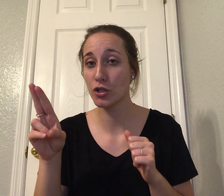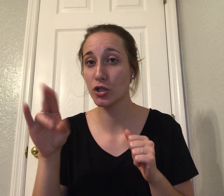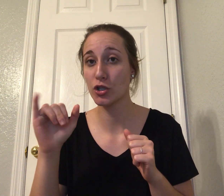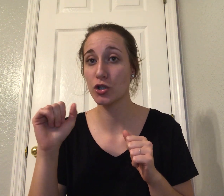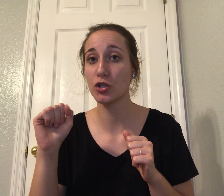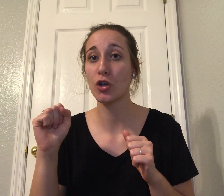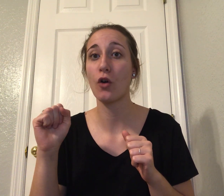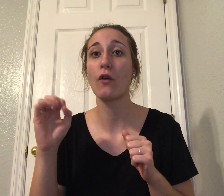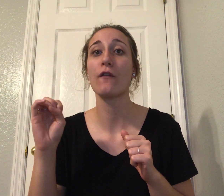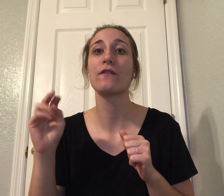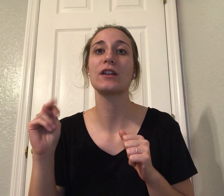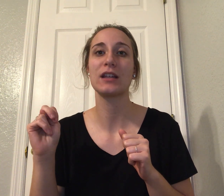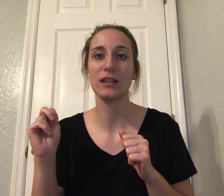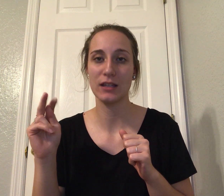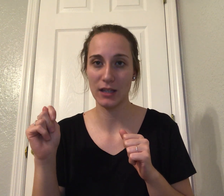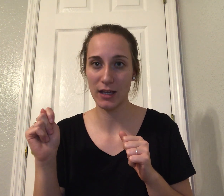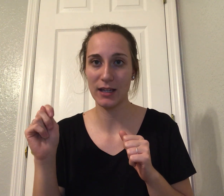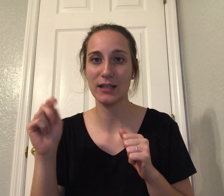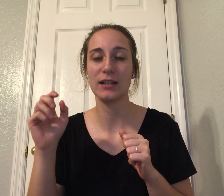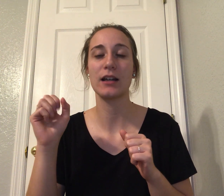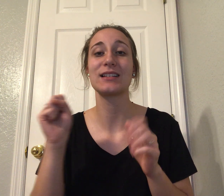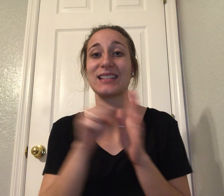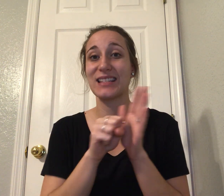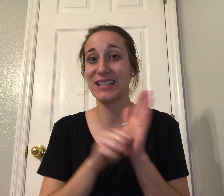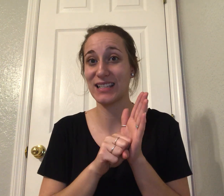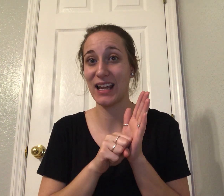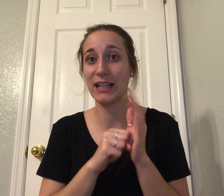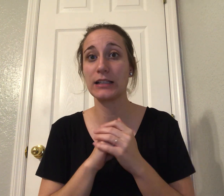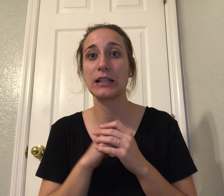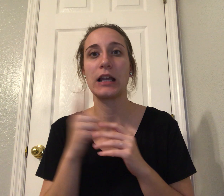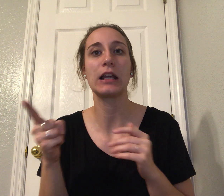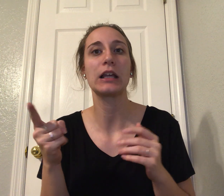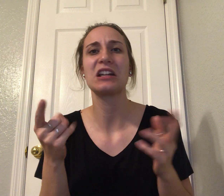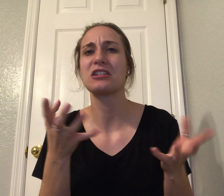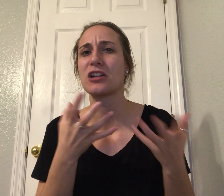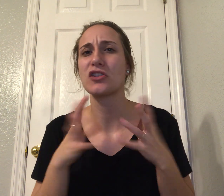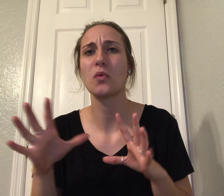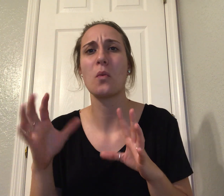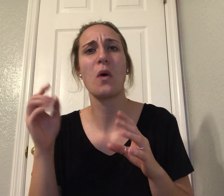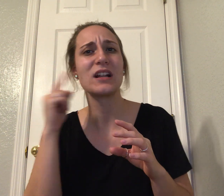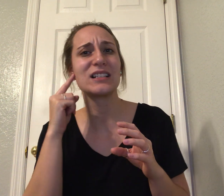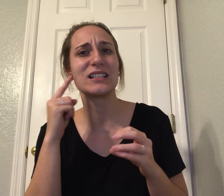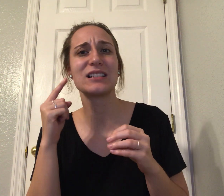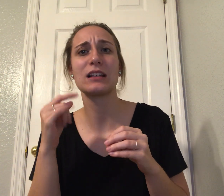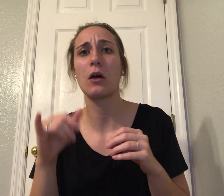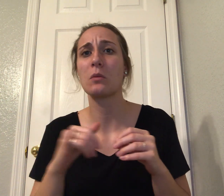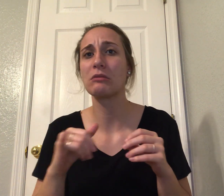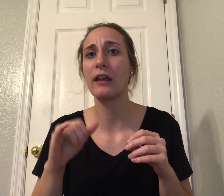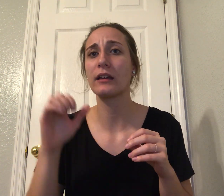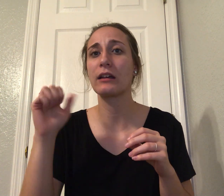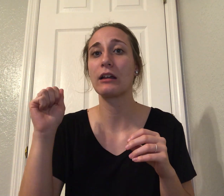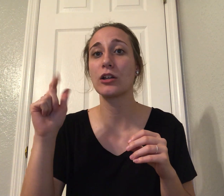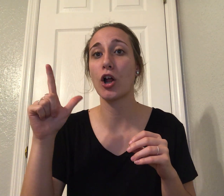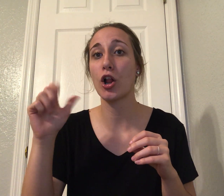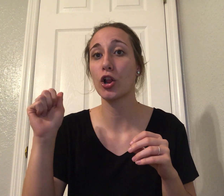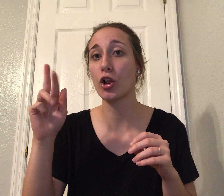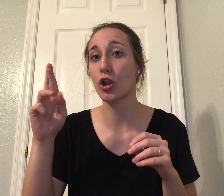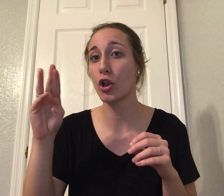until now. Balian told me he doesn't want to sound like an alarmist. But some of the things he sees happening in this country, they're pretty